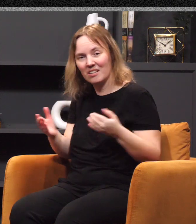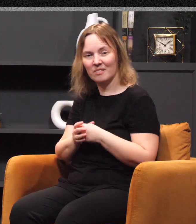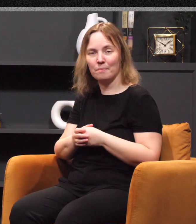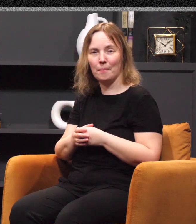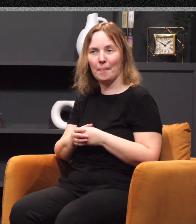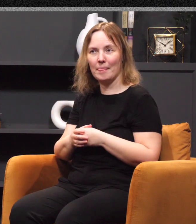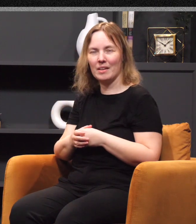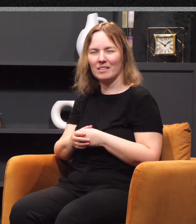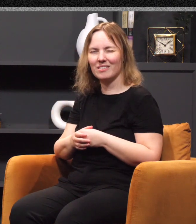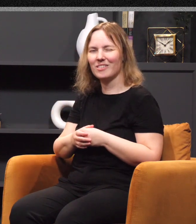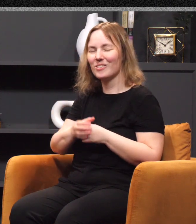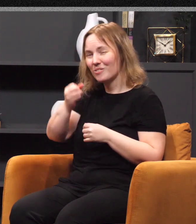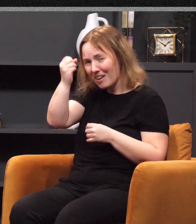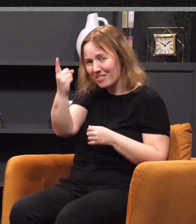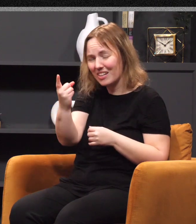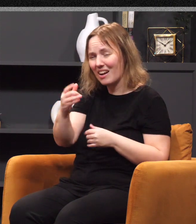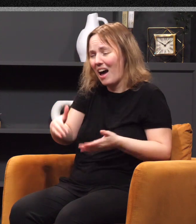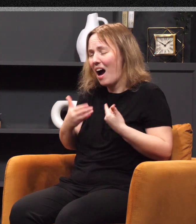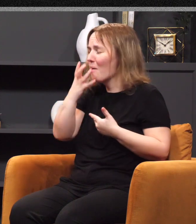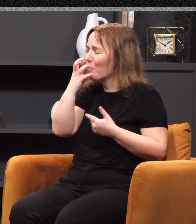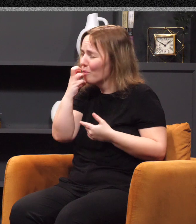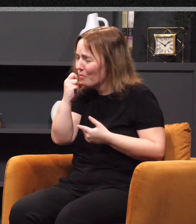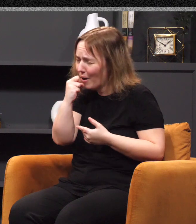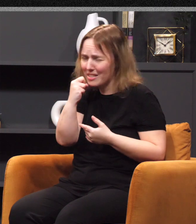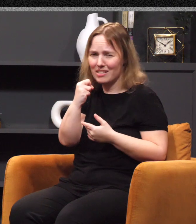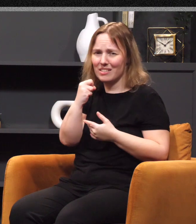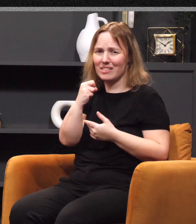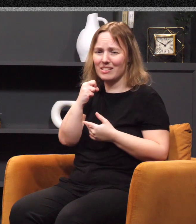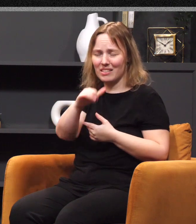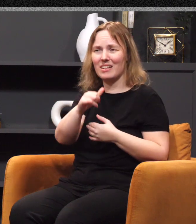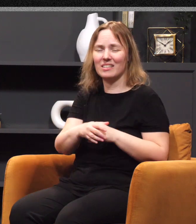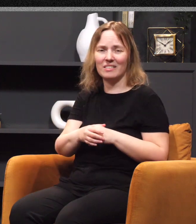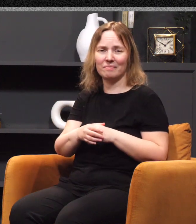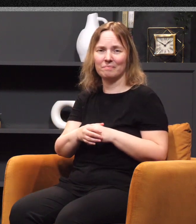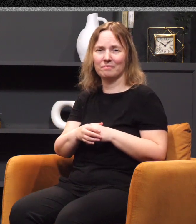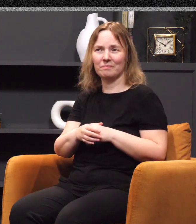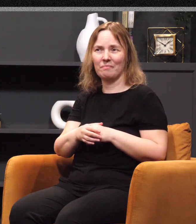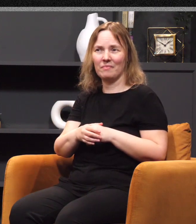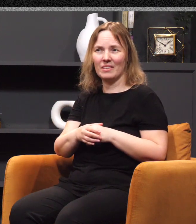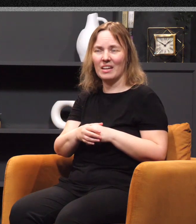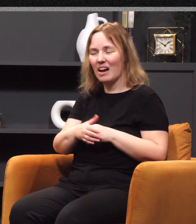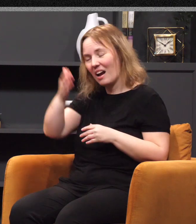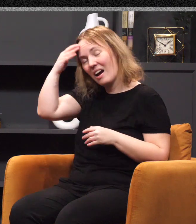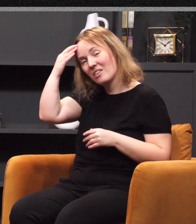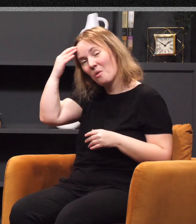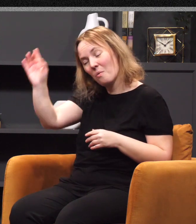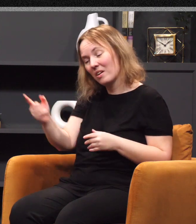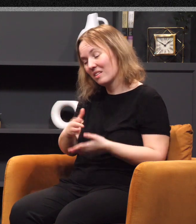Do you realize how precious that is? That's why, when it comes to serving Jesus, I know one of the things he's speaking to me about, and maybe he's speaking the same thing